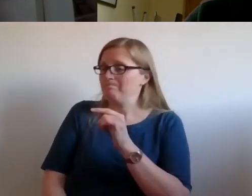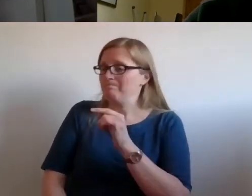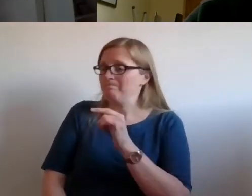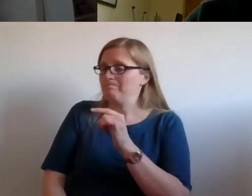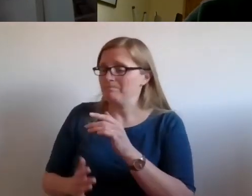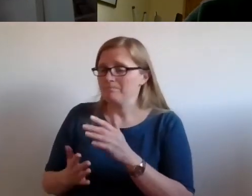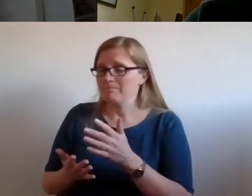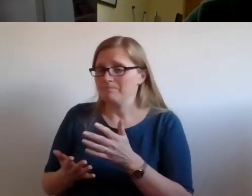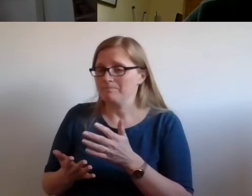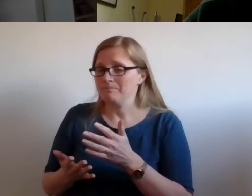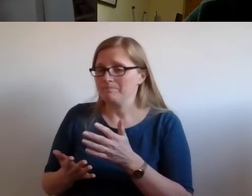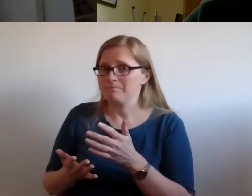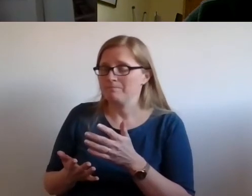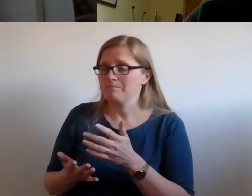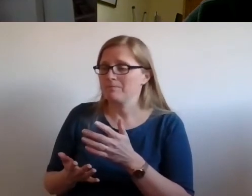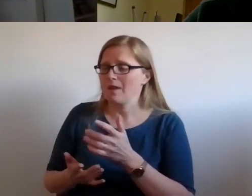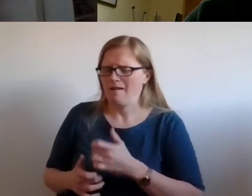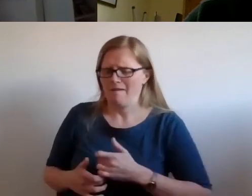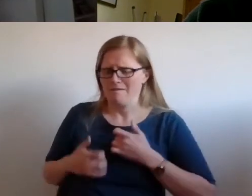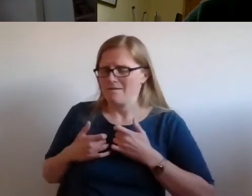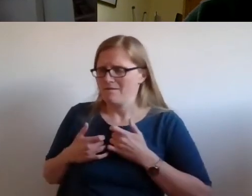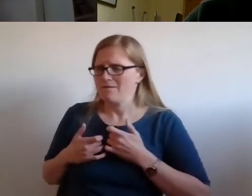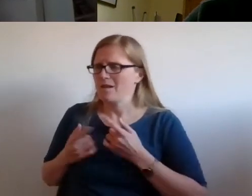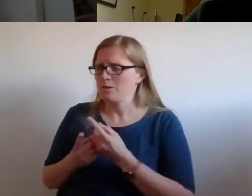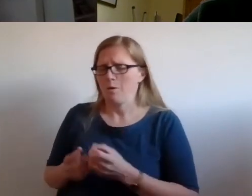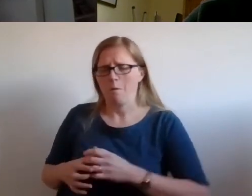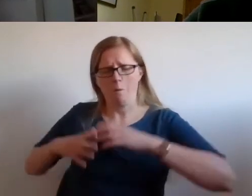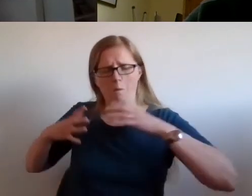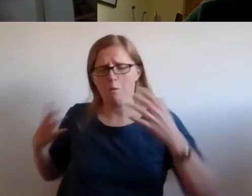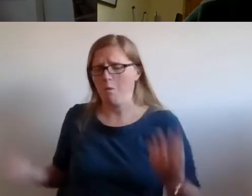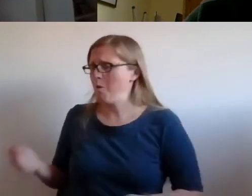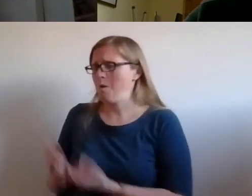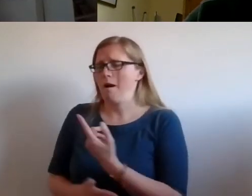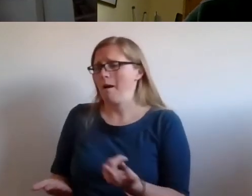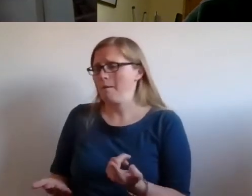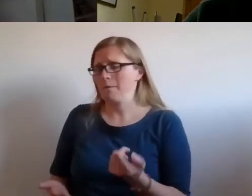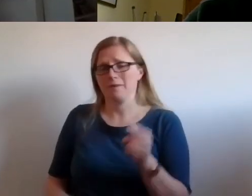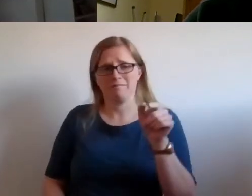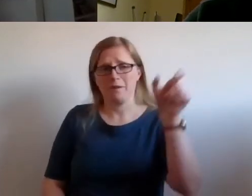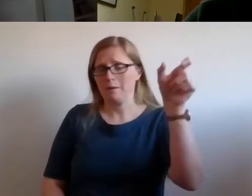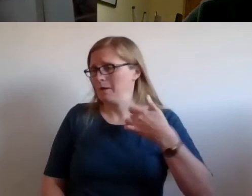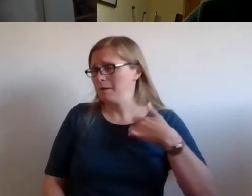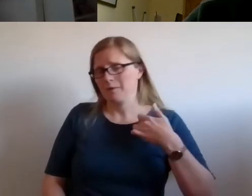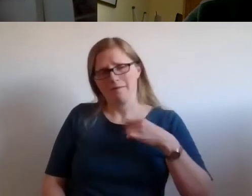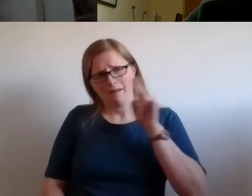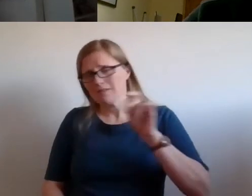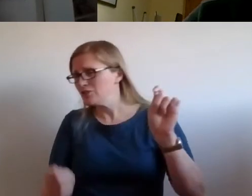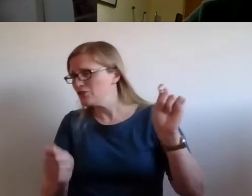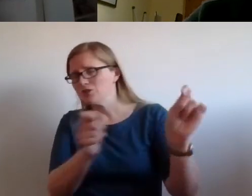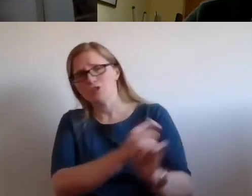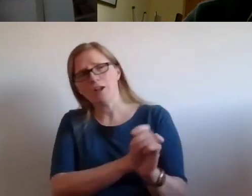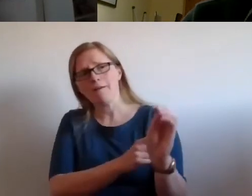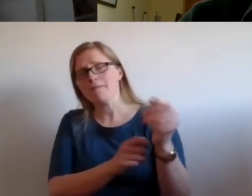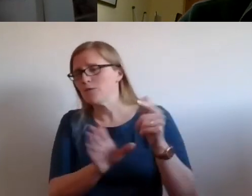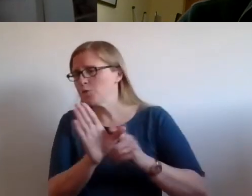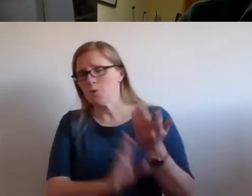sense that something big has happened to you. Because these survivors are different people now from when I saw them, you know, a couple of years ago,